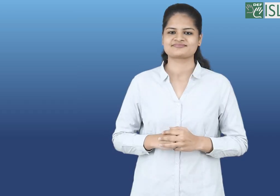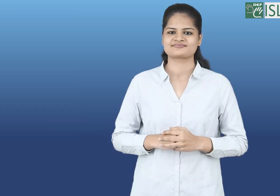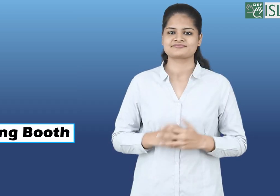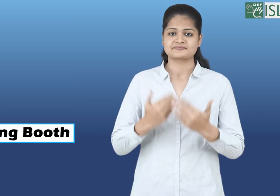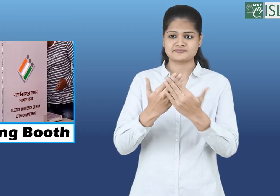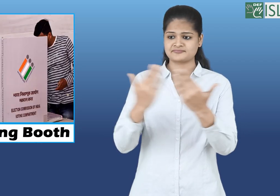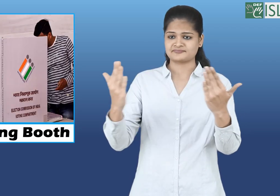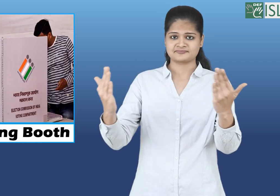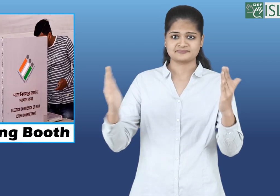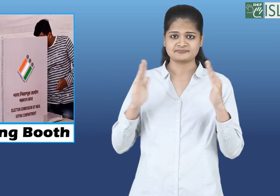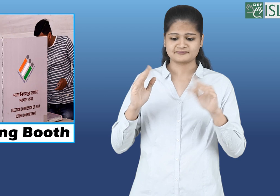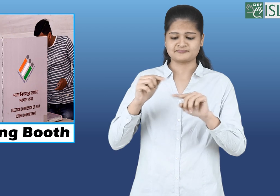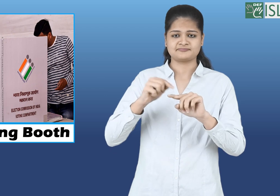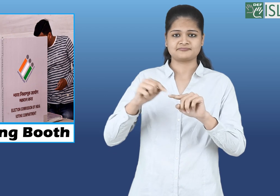Polling booth